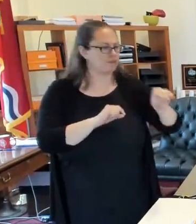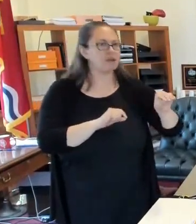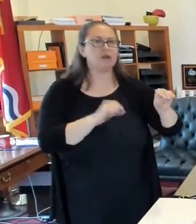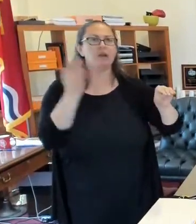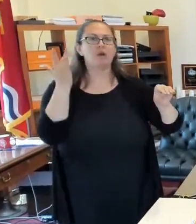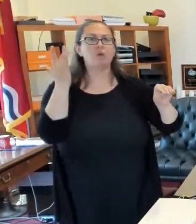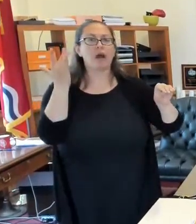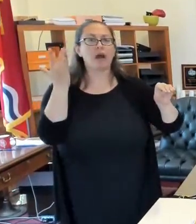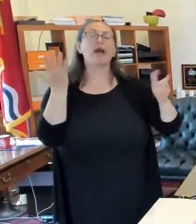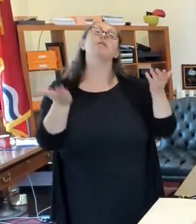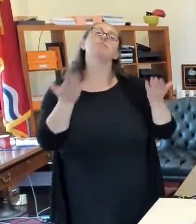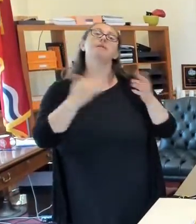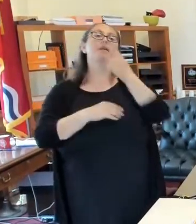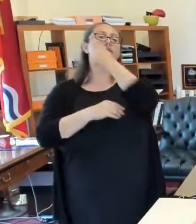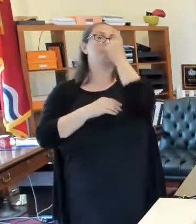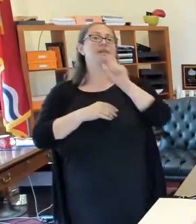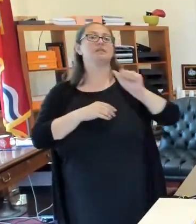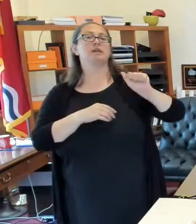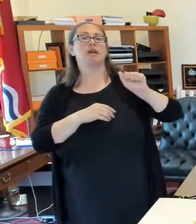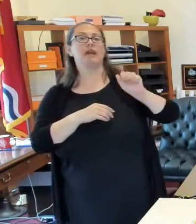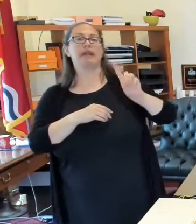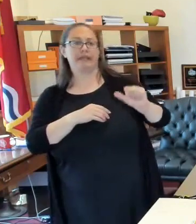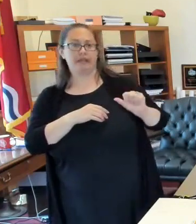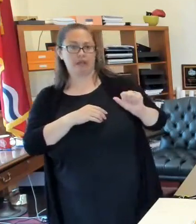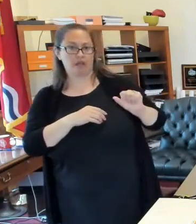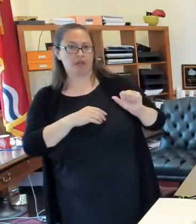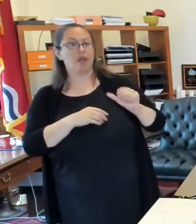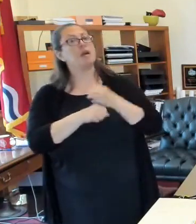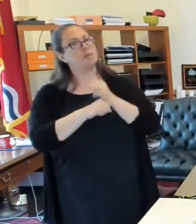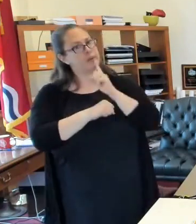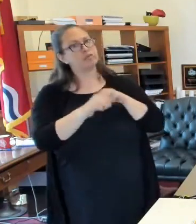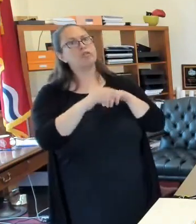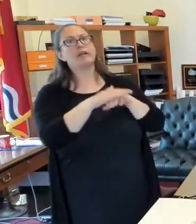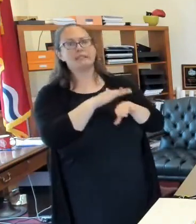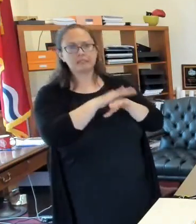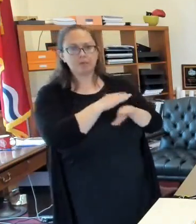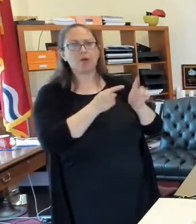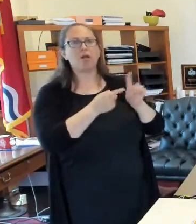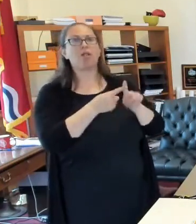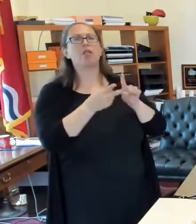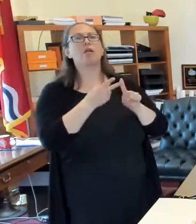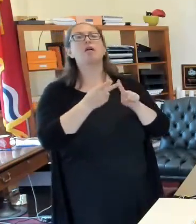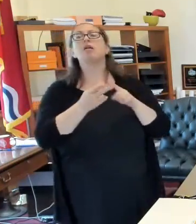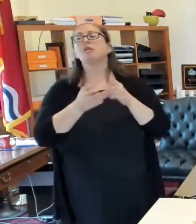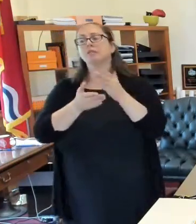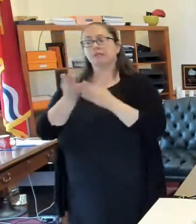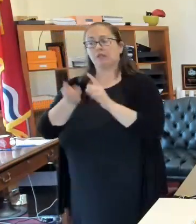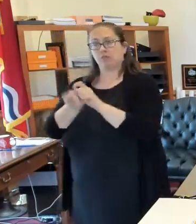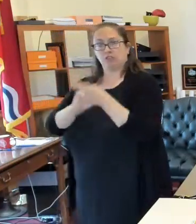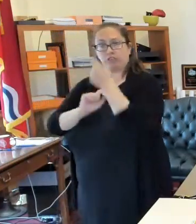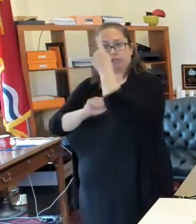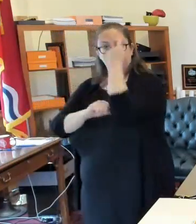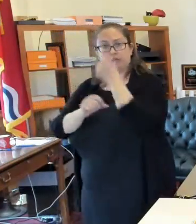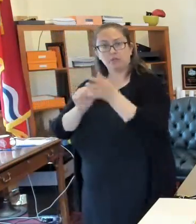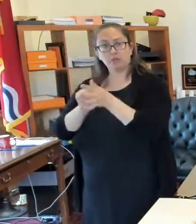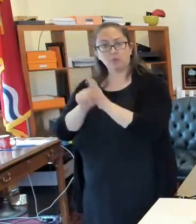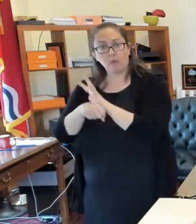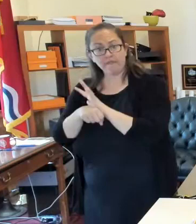ADA reasons, making sure they're accessible. In some, some places they've changed because of COVID, because, um,